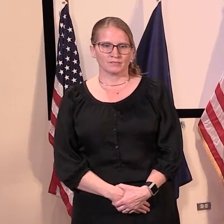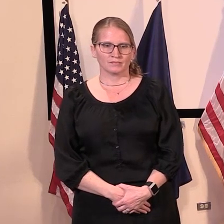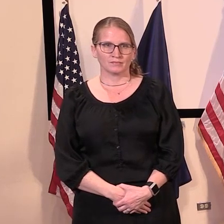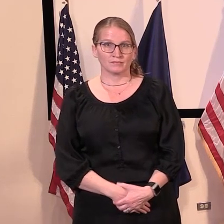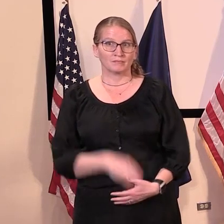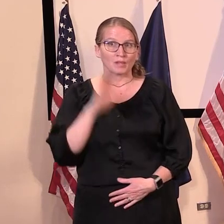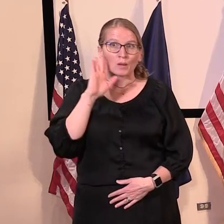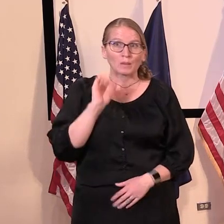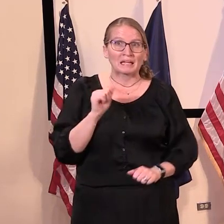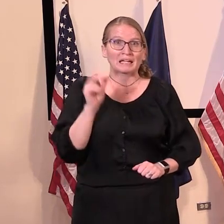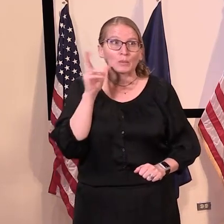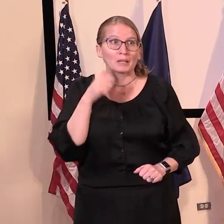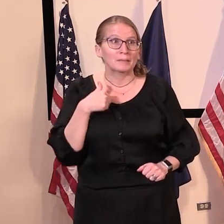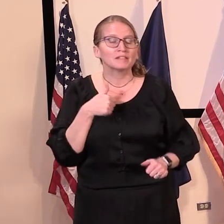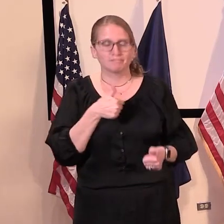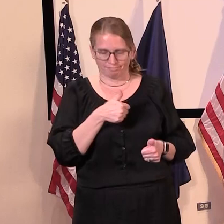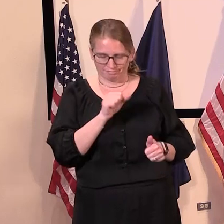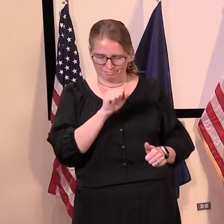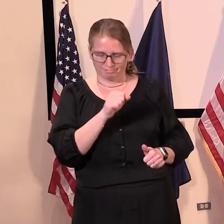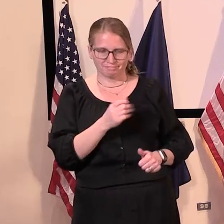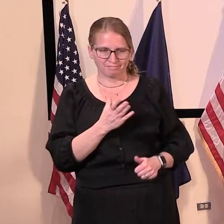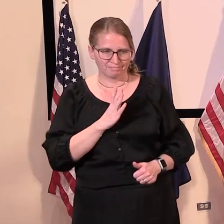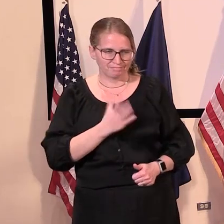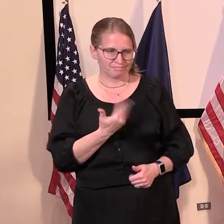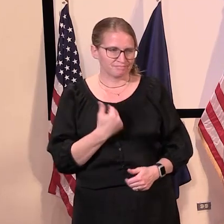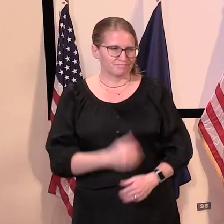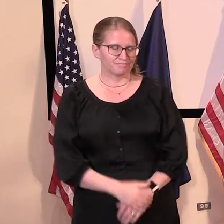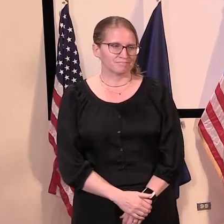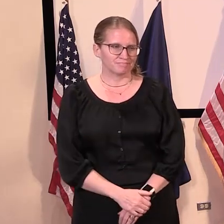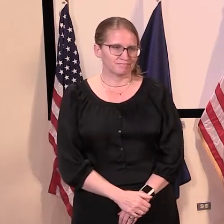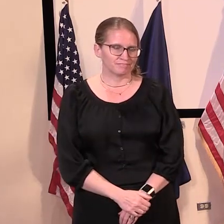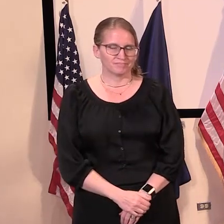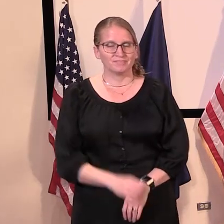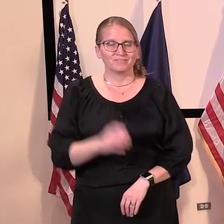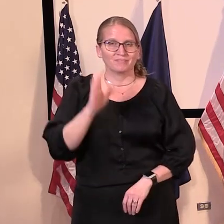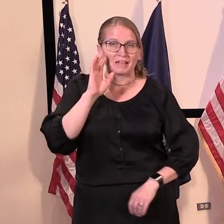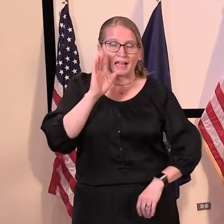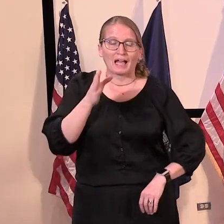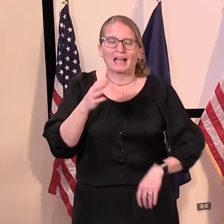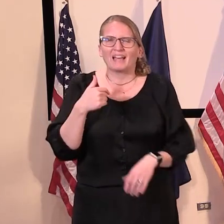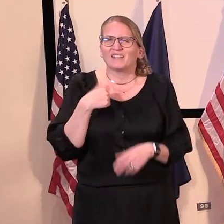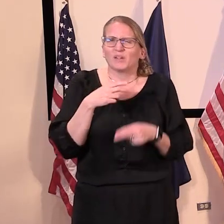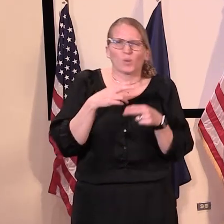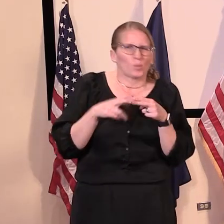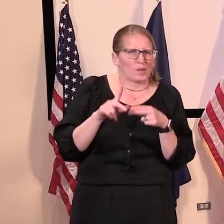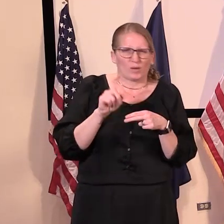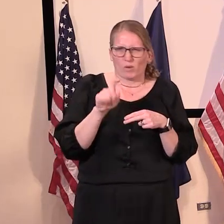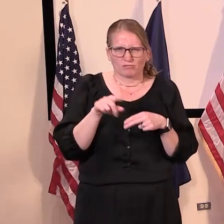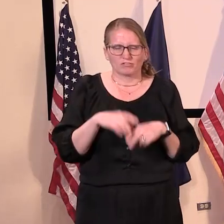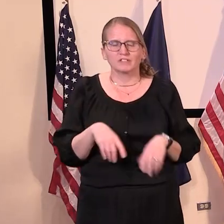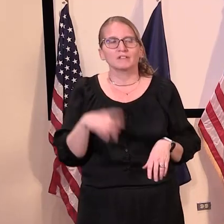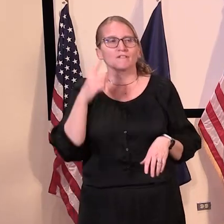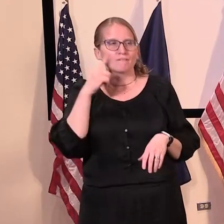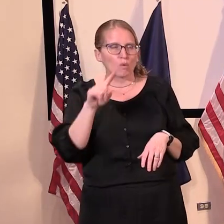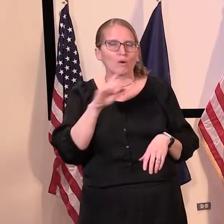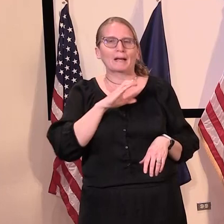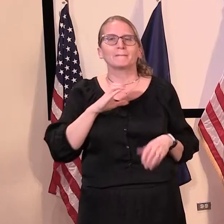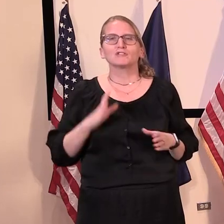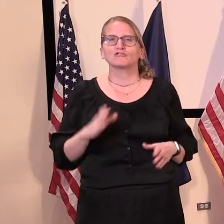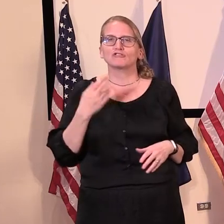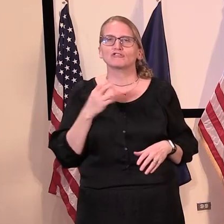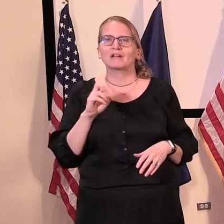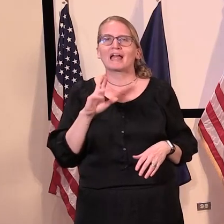Hello. Can you hear me? We can. Hi. Um, I just have a very quick question for commissioner Harrington